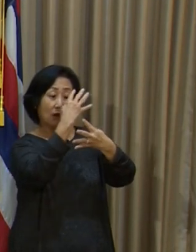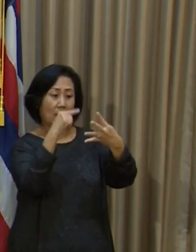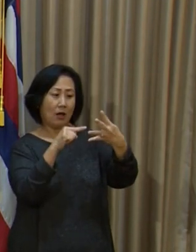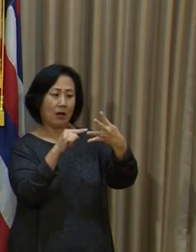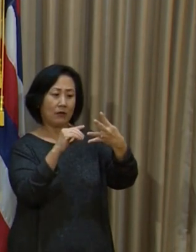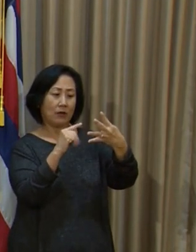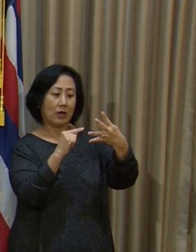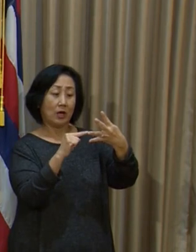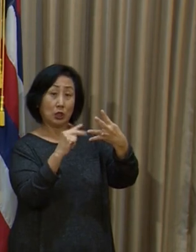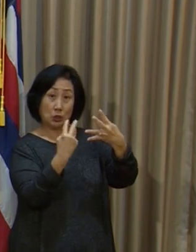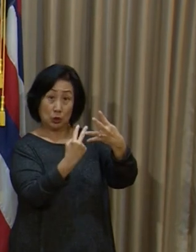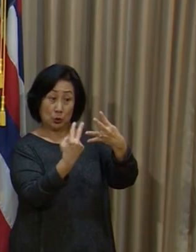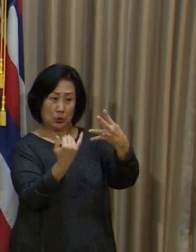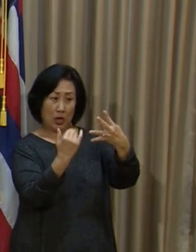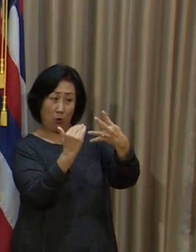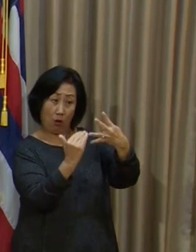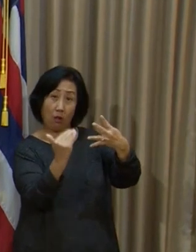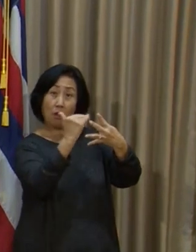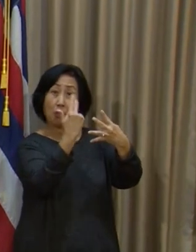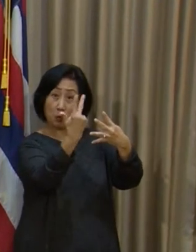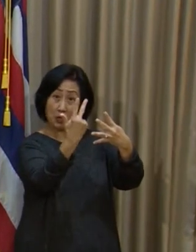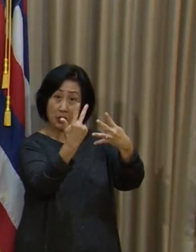moving up to Tier 3?